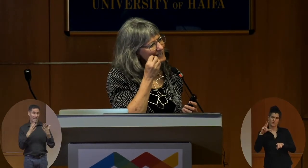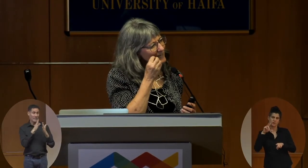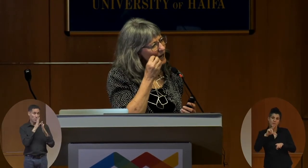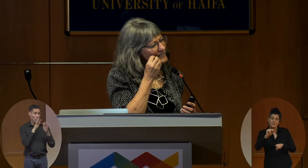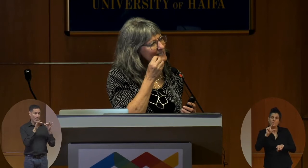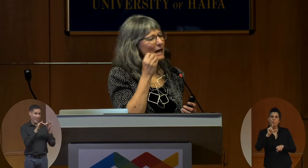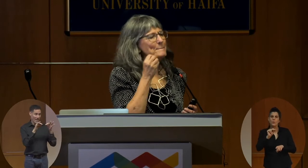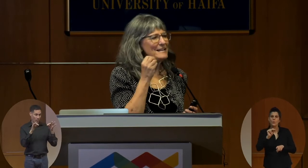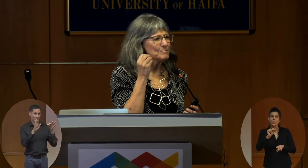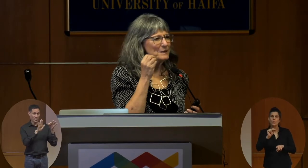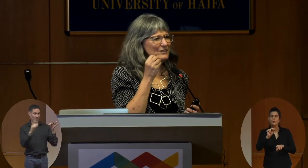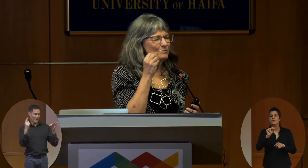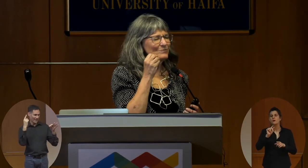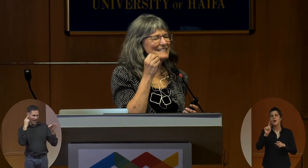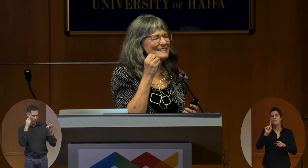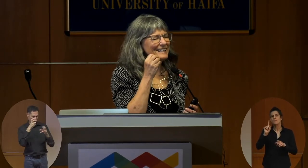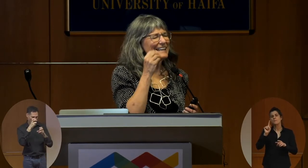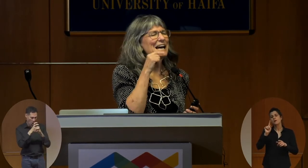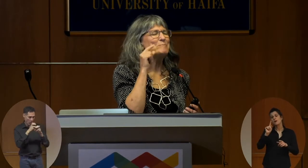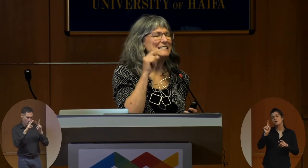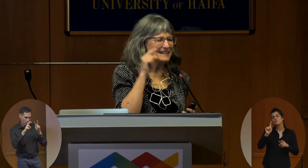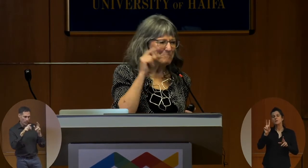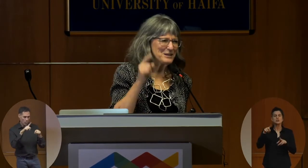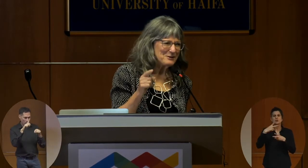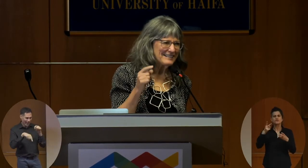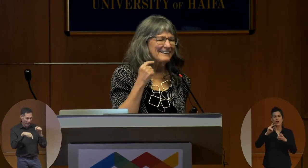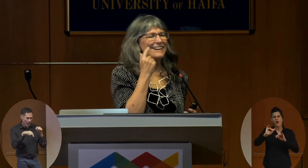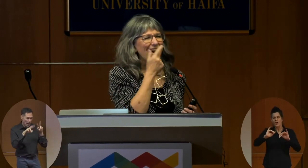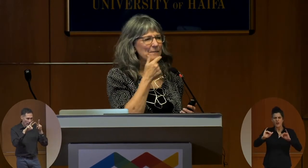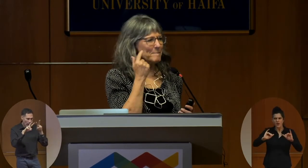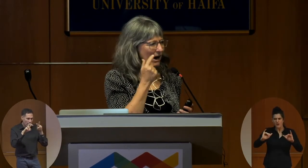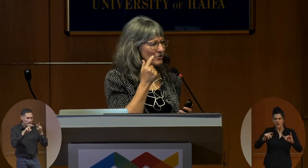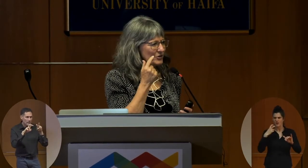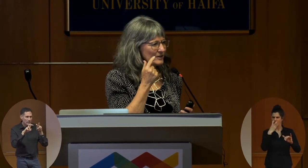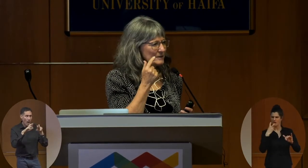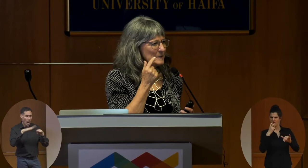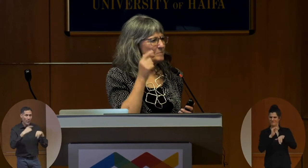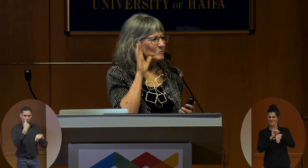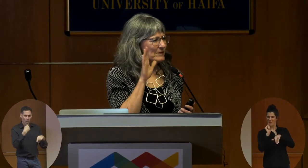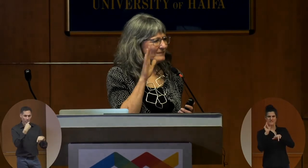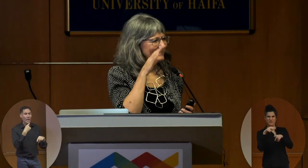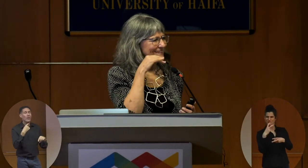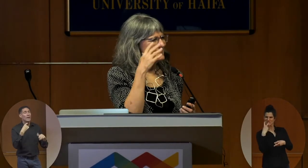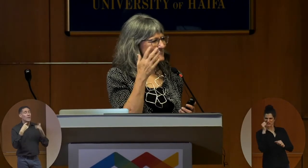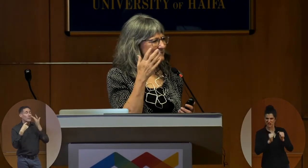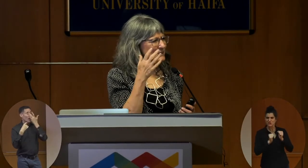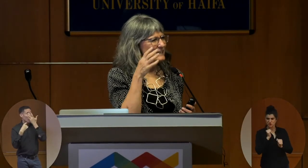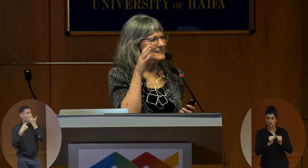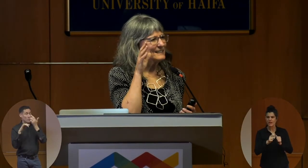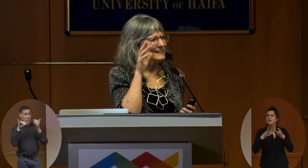be disambiguated on the mouth, what this system does is